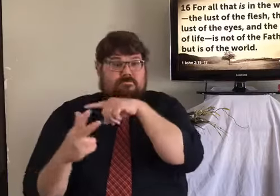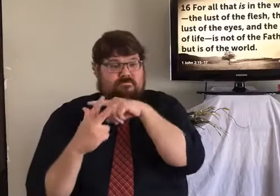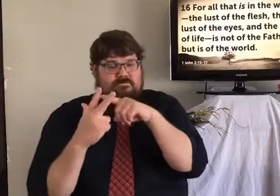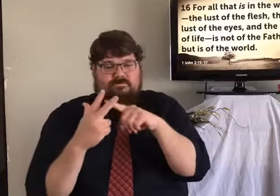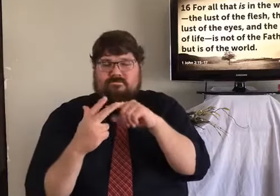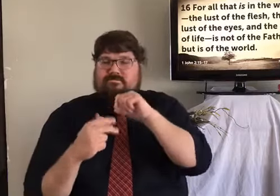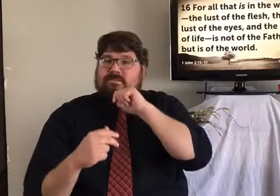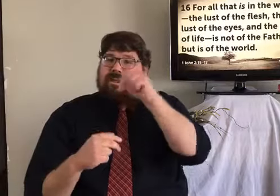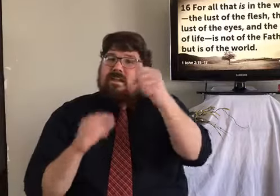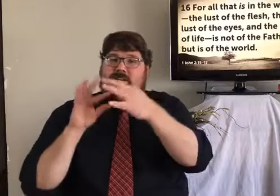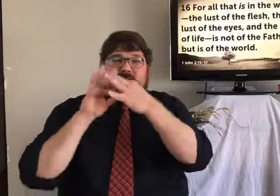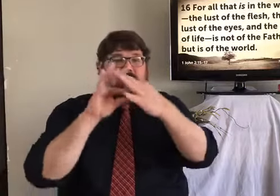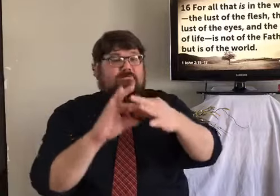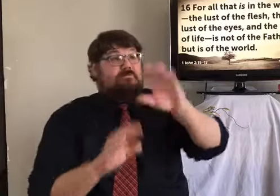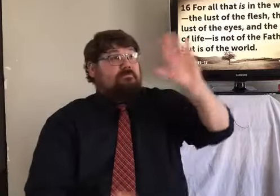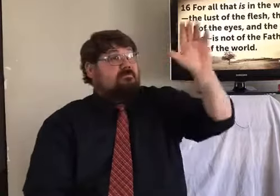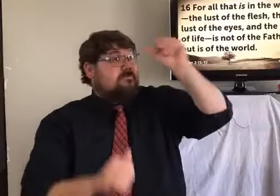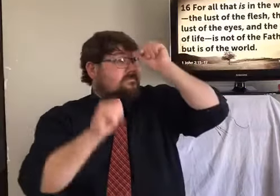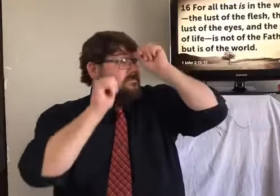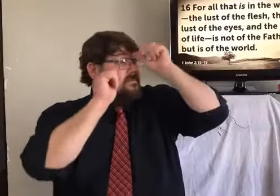Those are not of the Father.